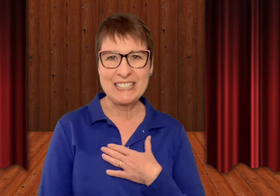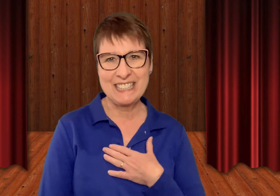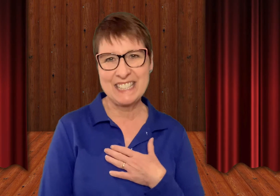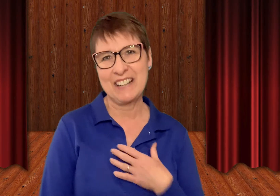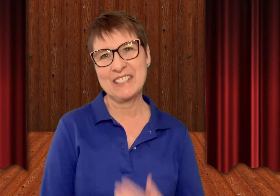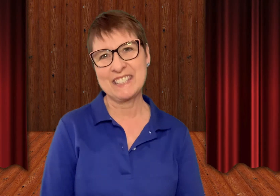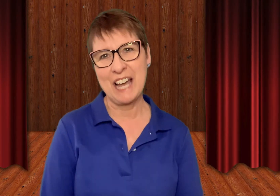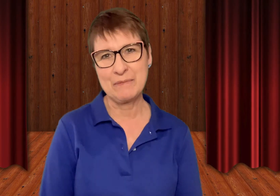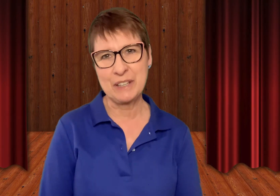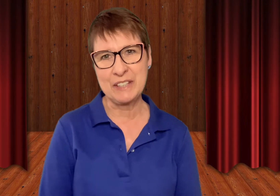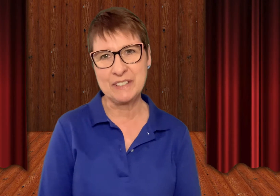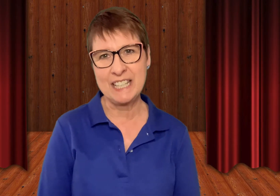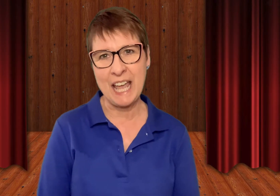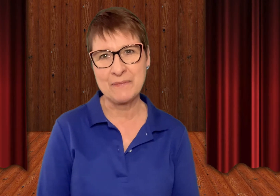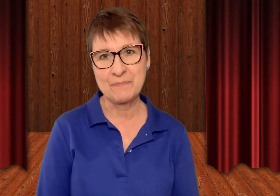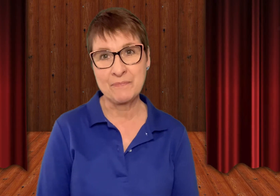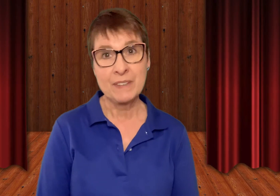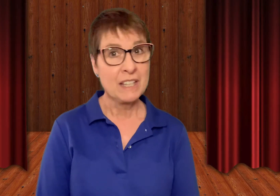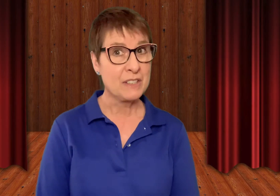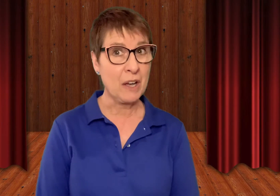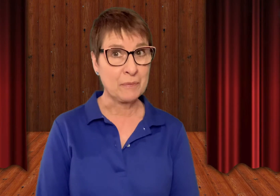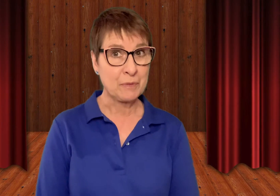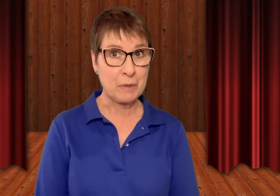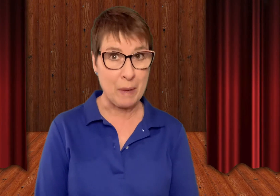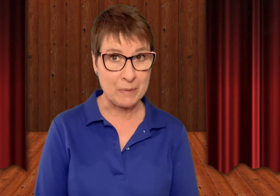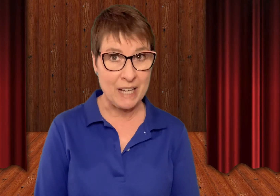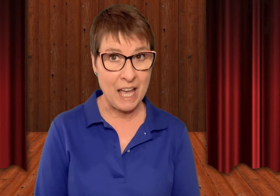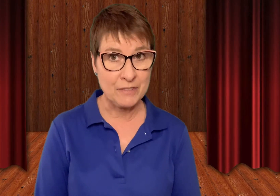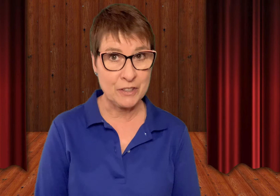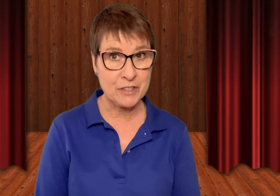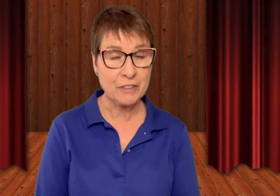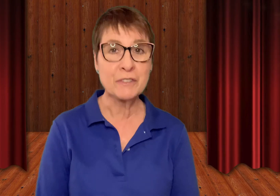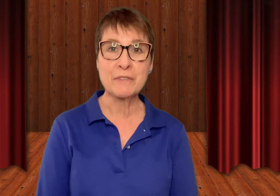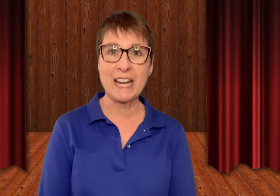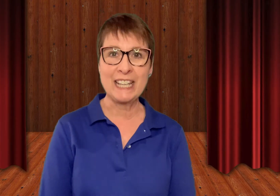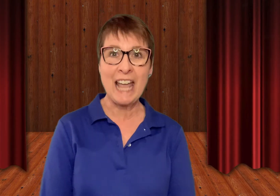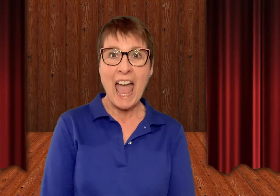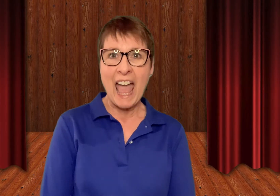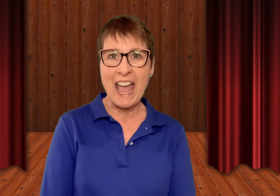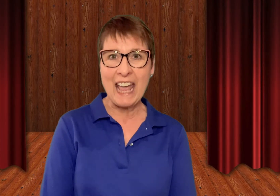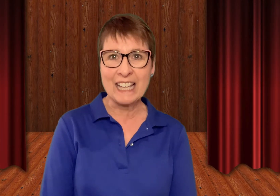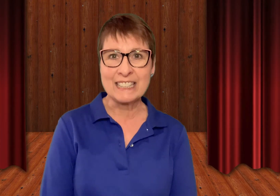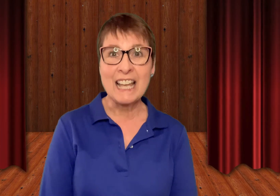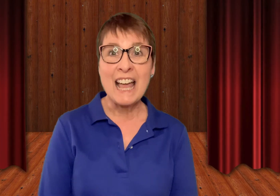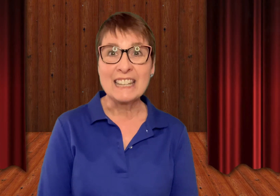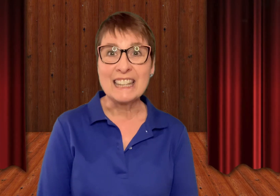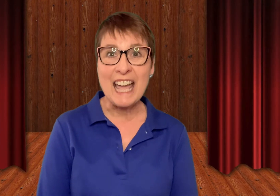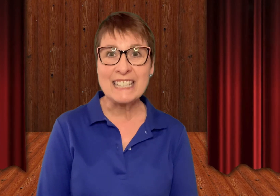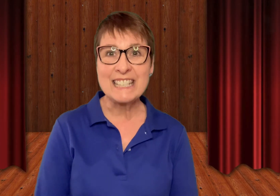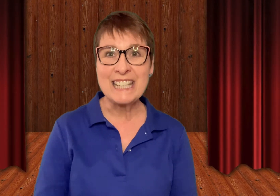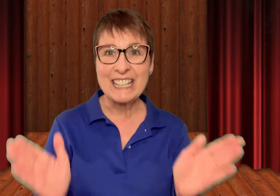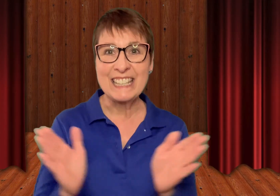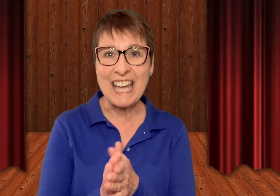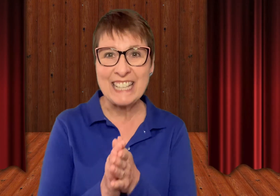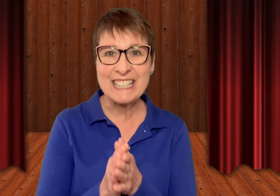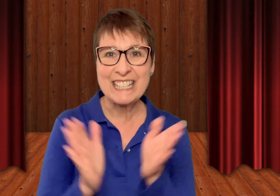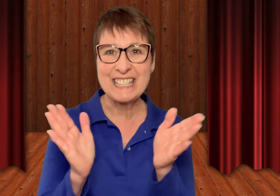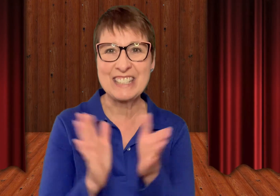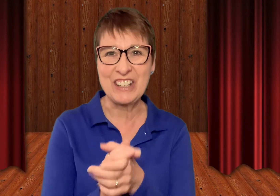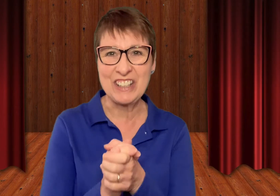to share this time with you today. So remember to have your journals ready and let's get started.